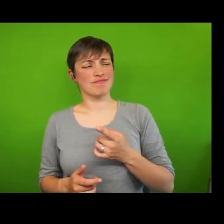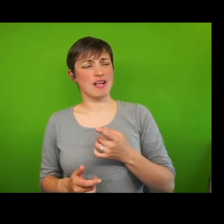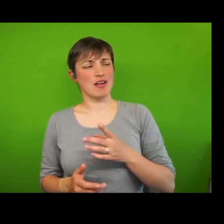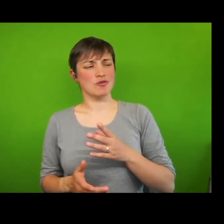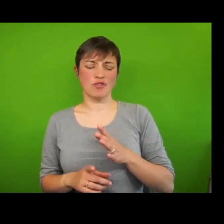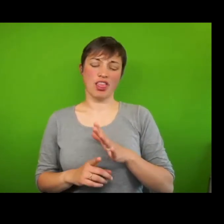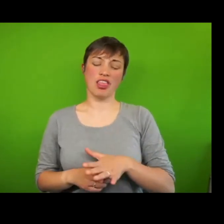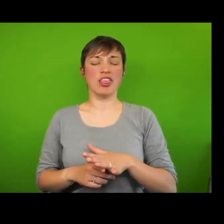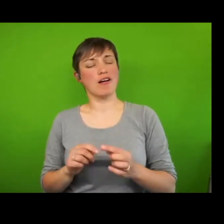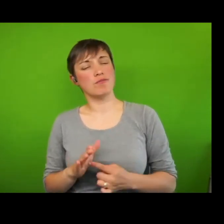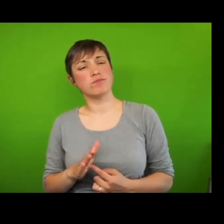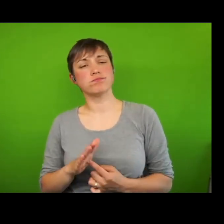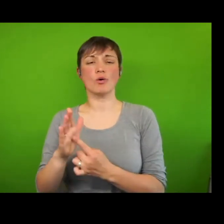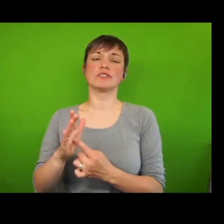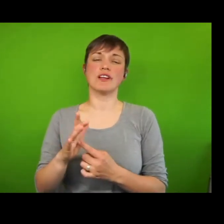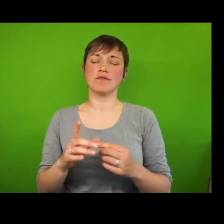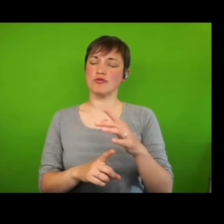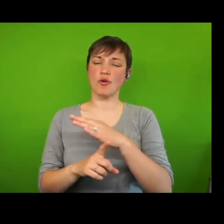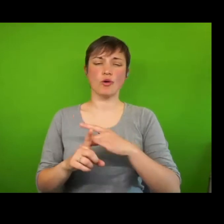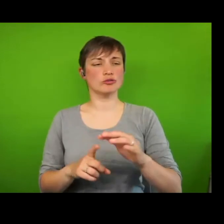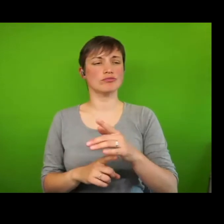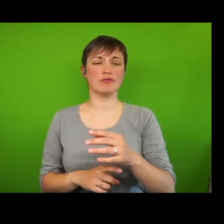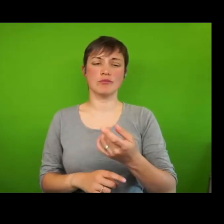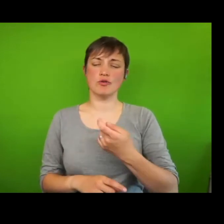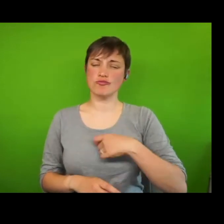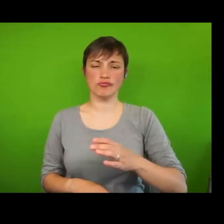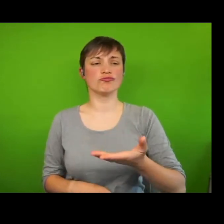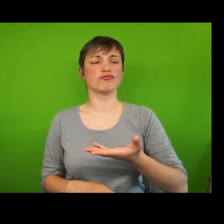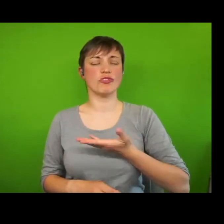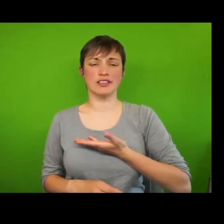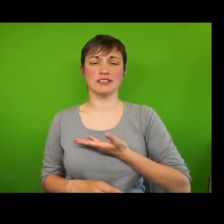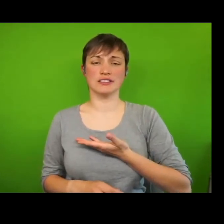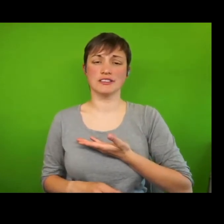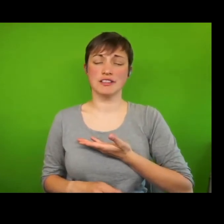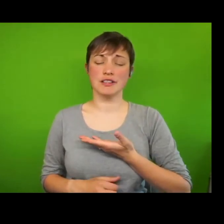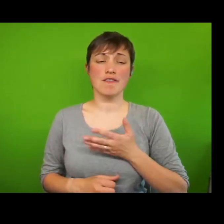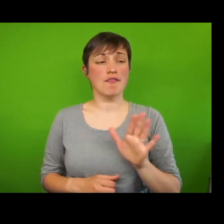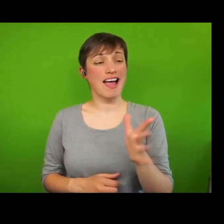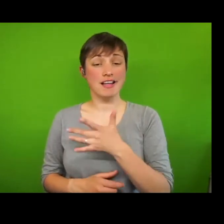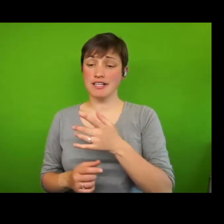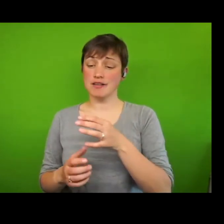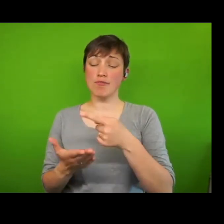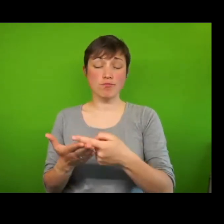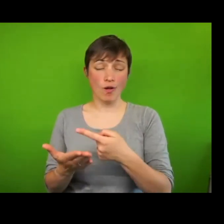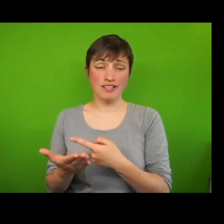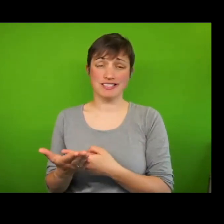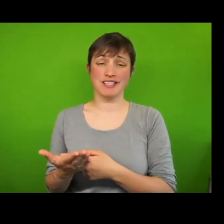economic human rights in any anti-poverty strategy, not least because it covers the rights of non-citizens such as